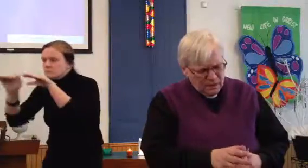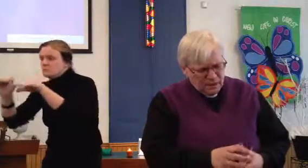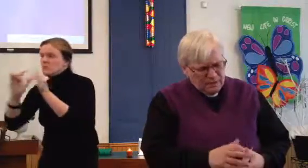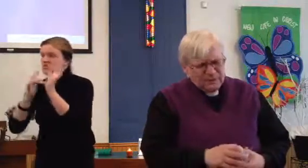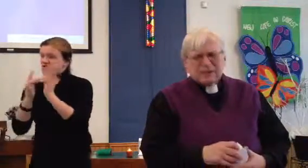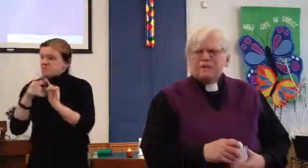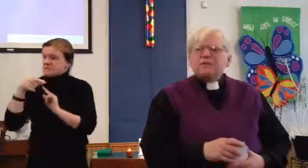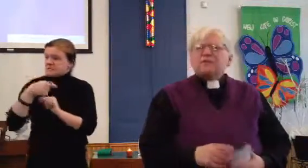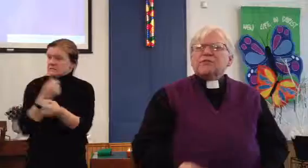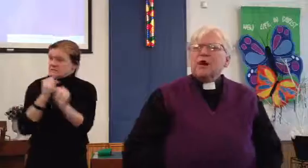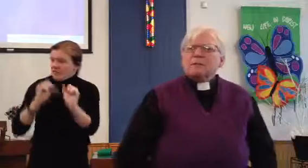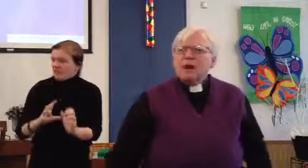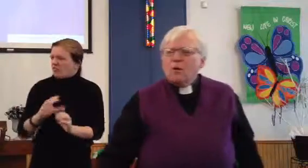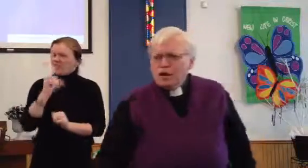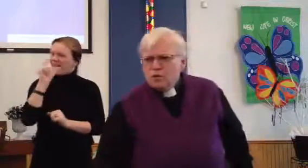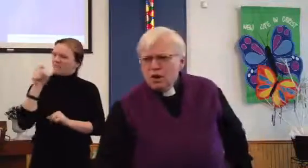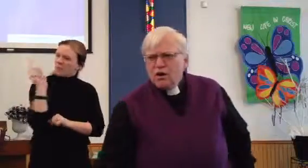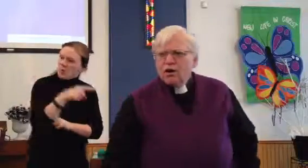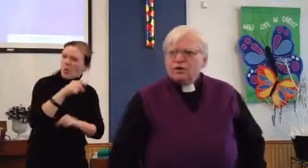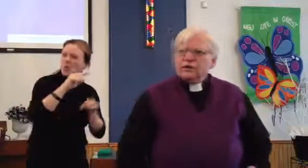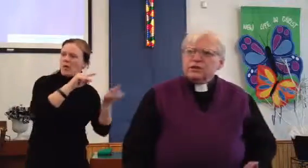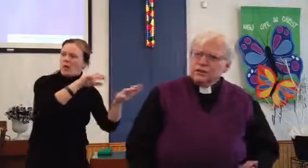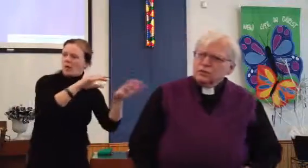My friends, have you ever thought about what you were called to do?